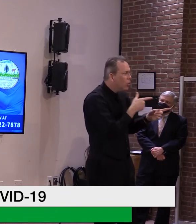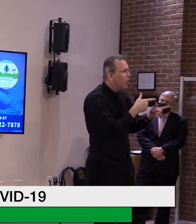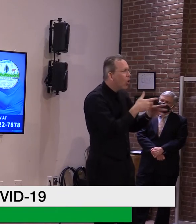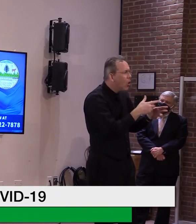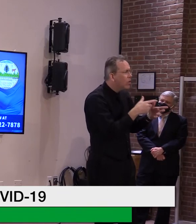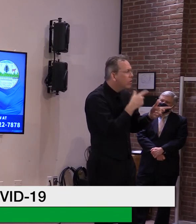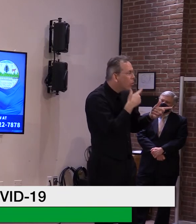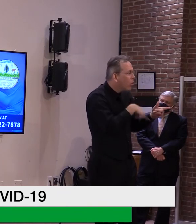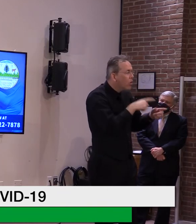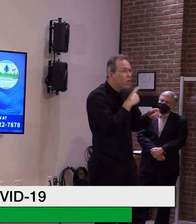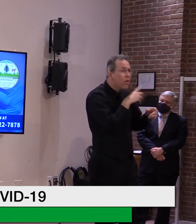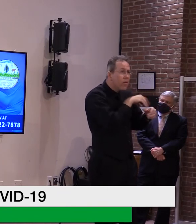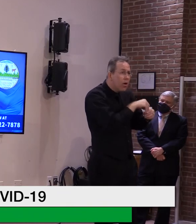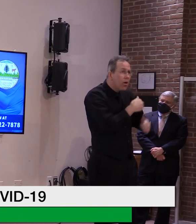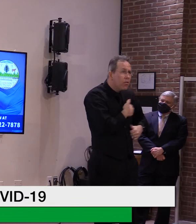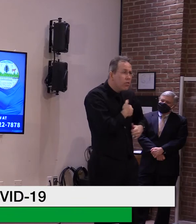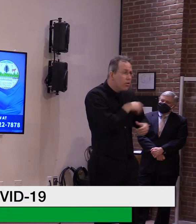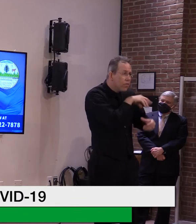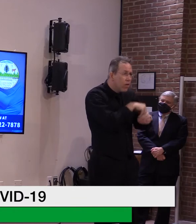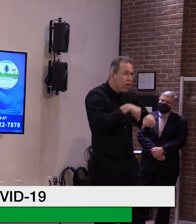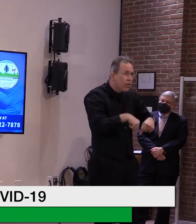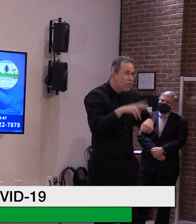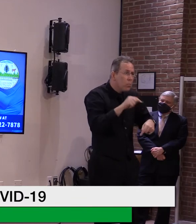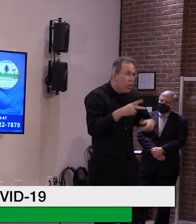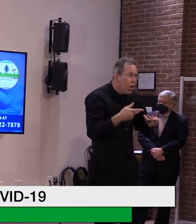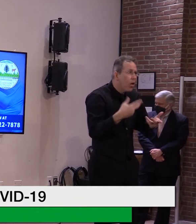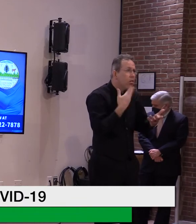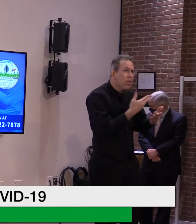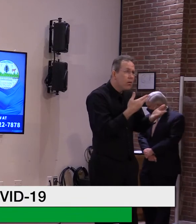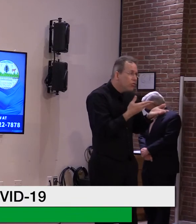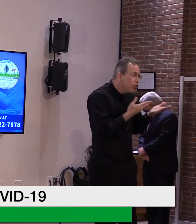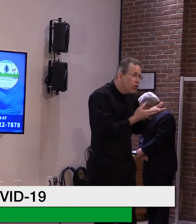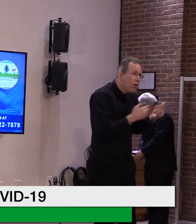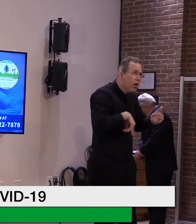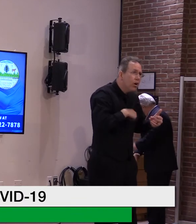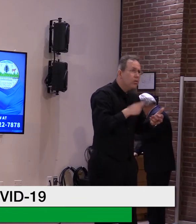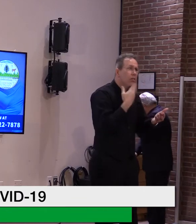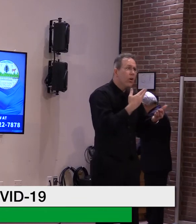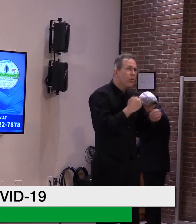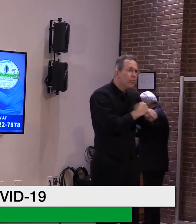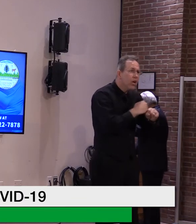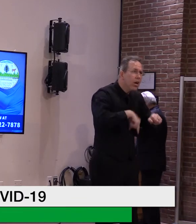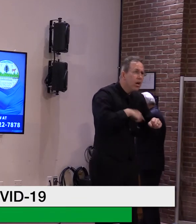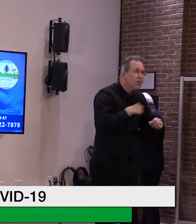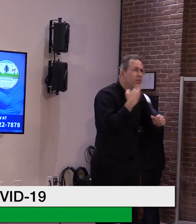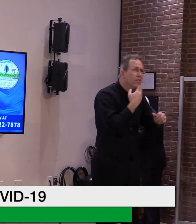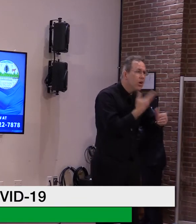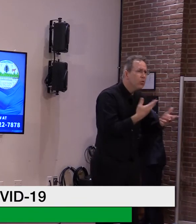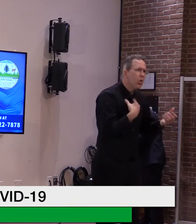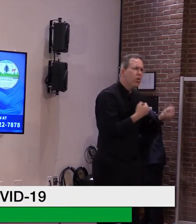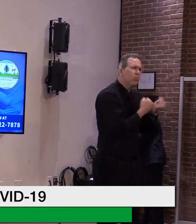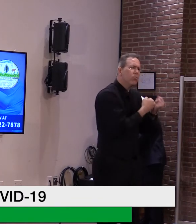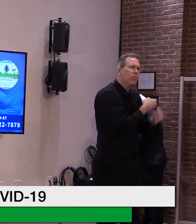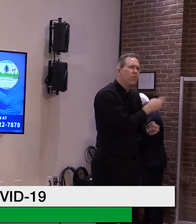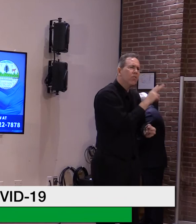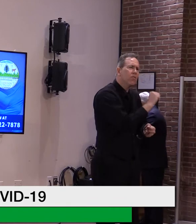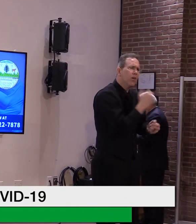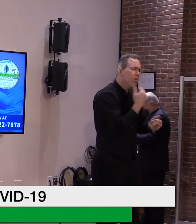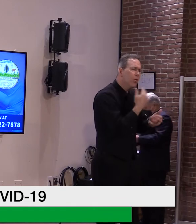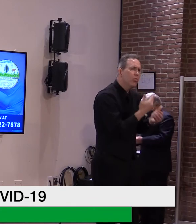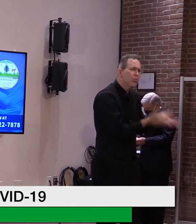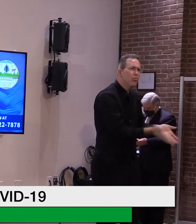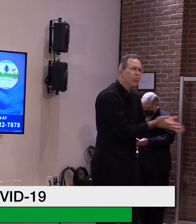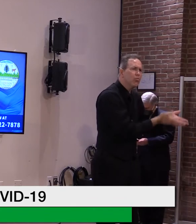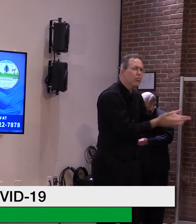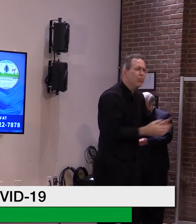through many, many generations. So we want to, uh, to help them in any way we can. All right. We're going to move on. Great. Thank you